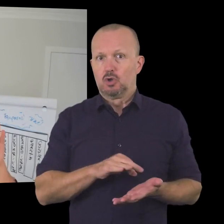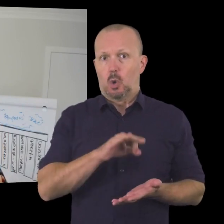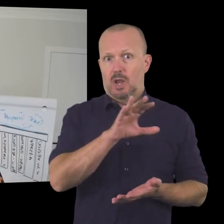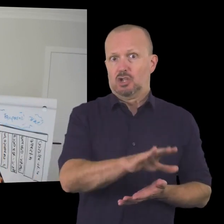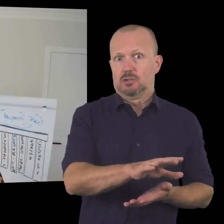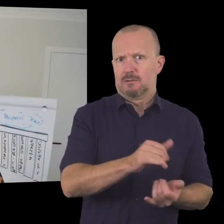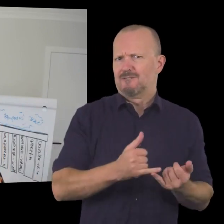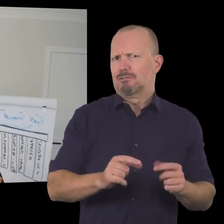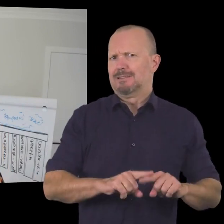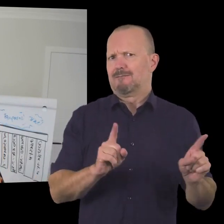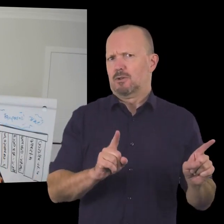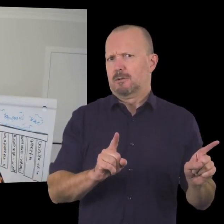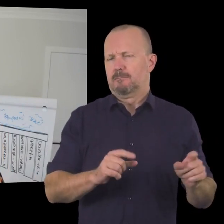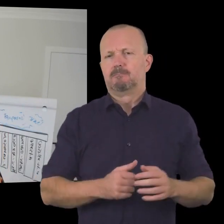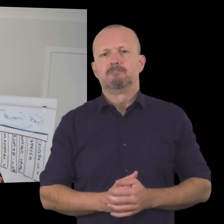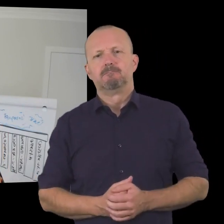very different